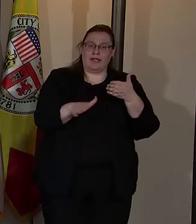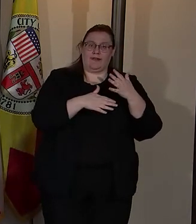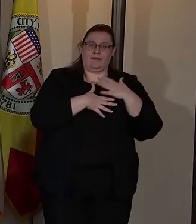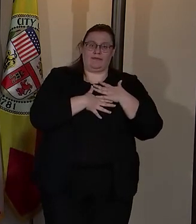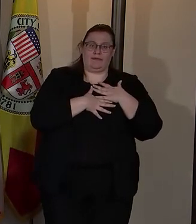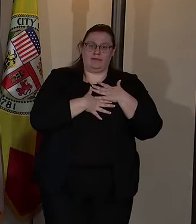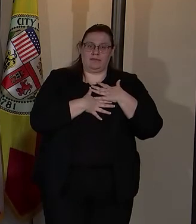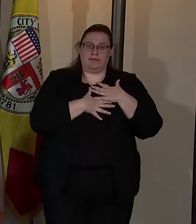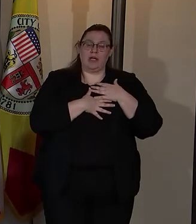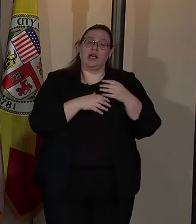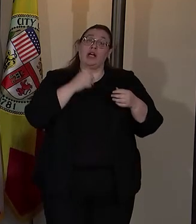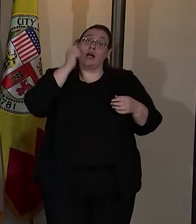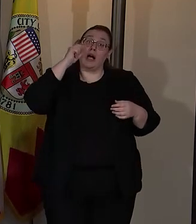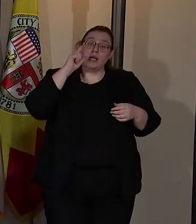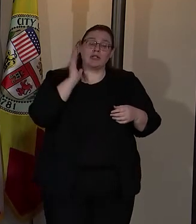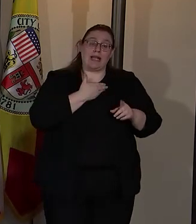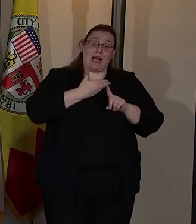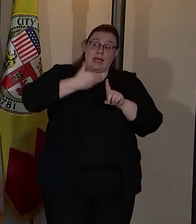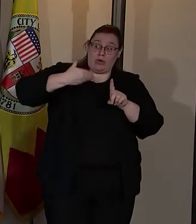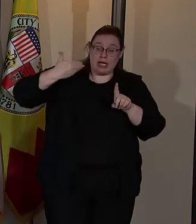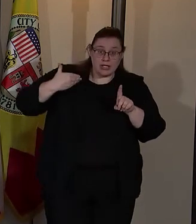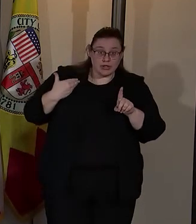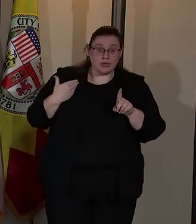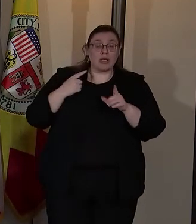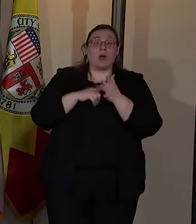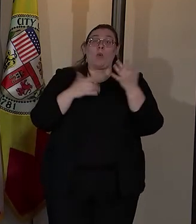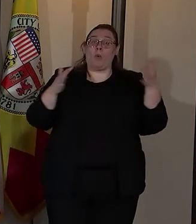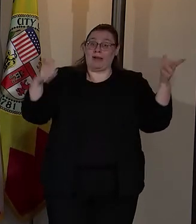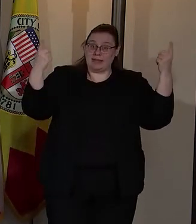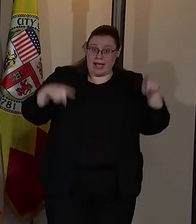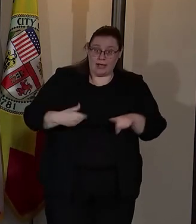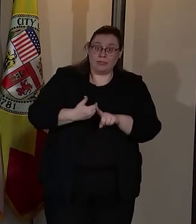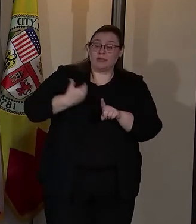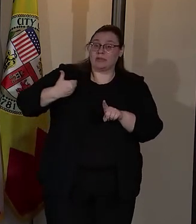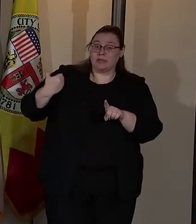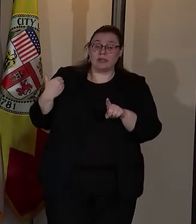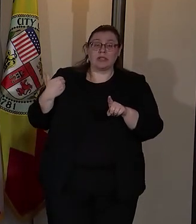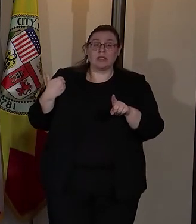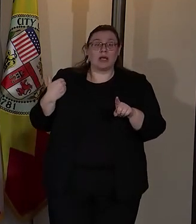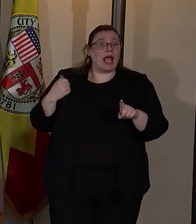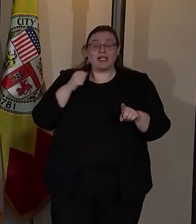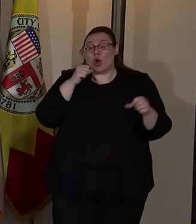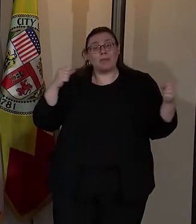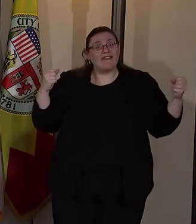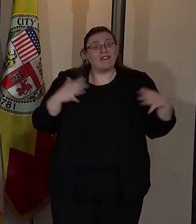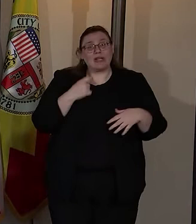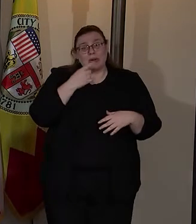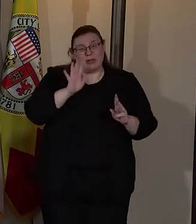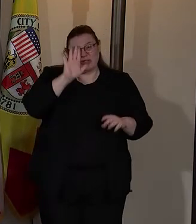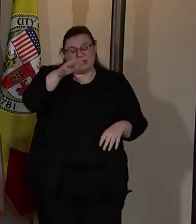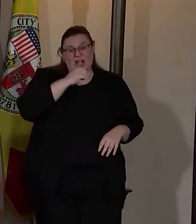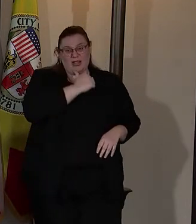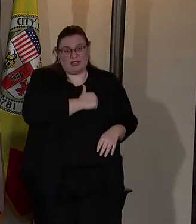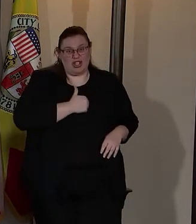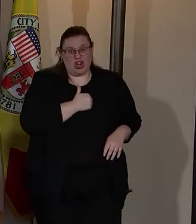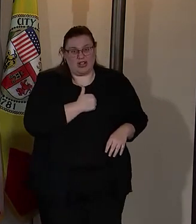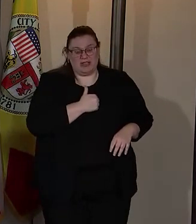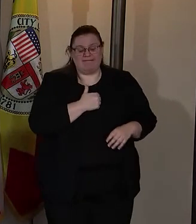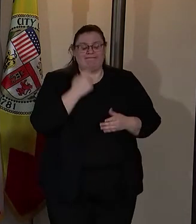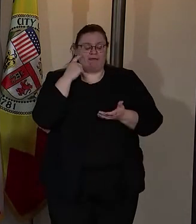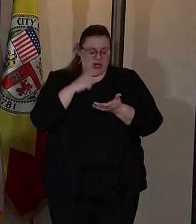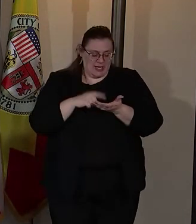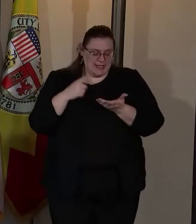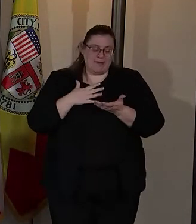Understanding our history and what has occurred in the past and not being afraid to say I'm sorry and re-recognize it,